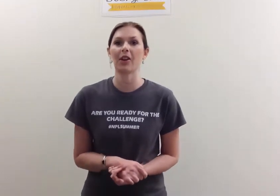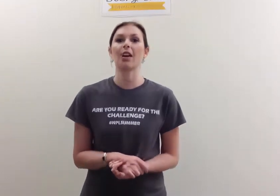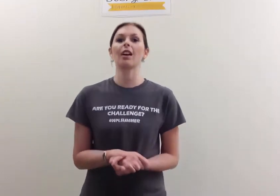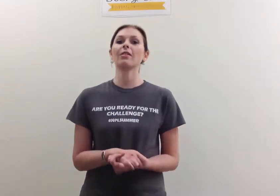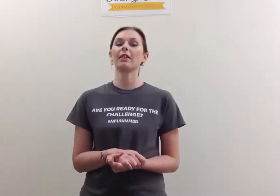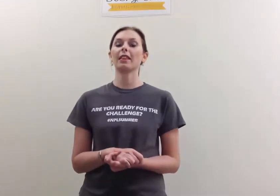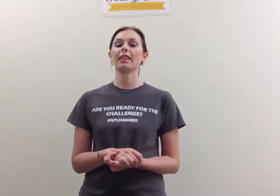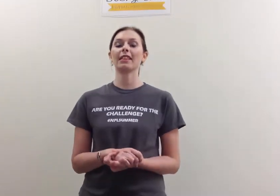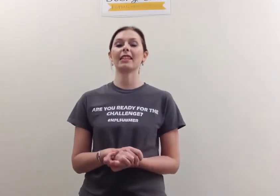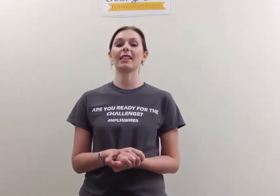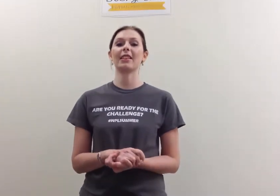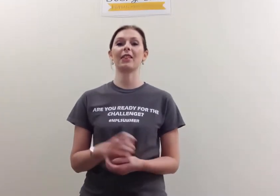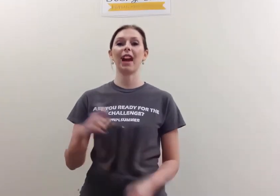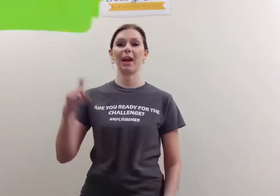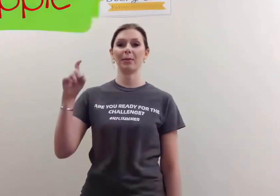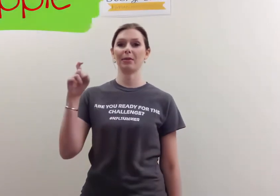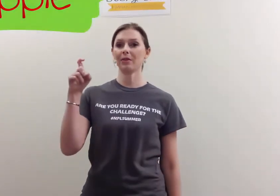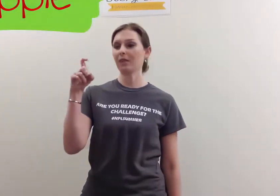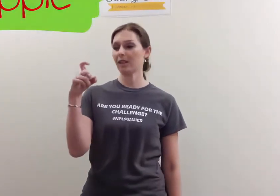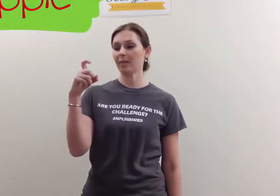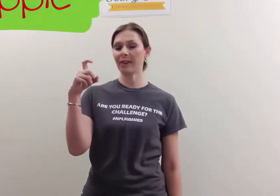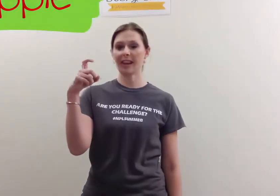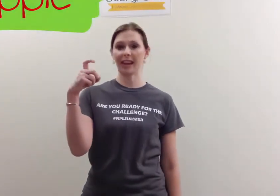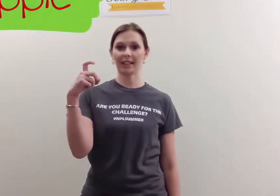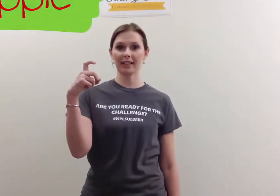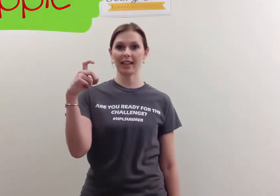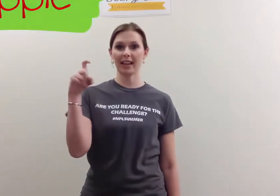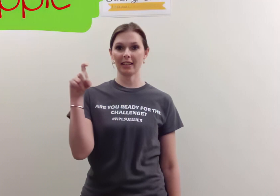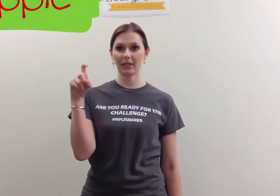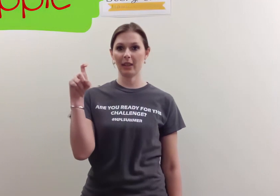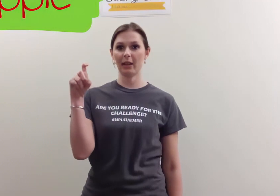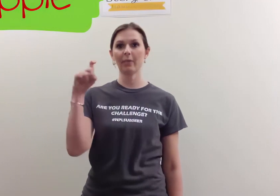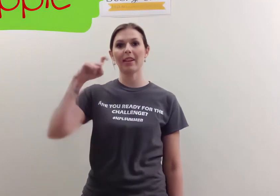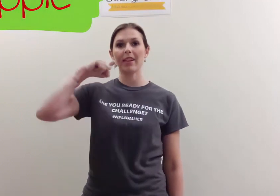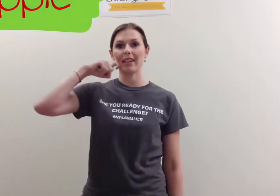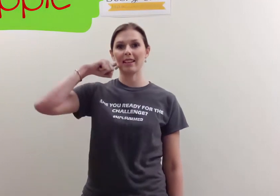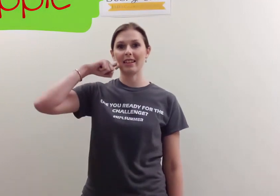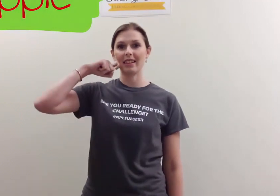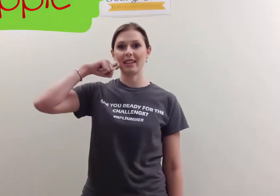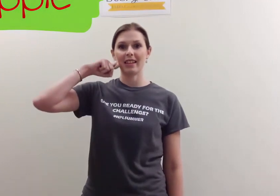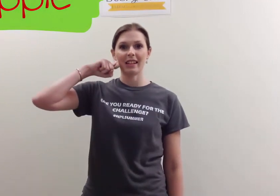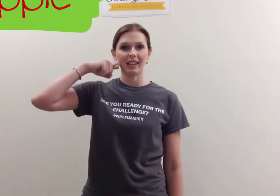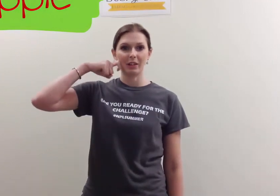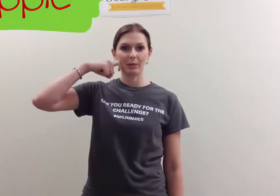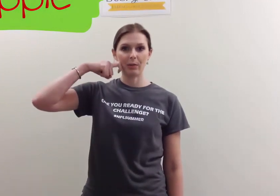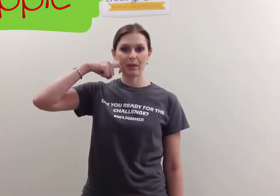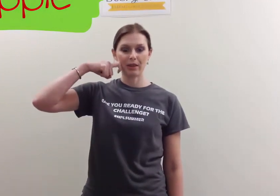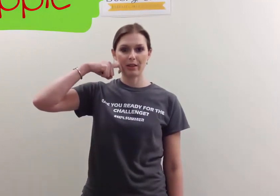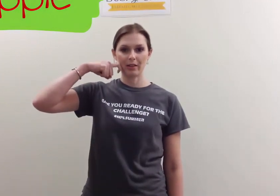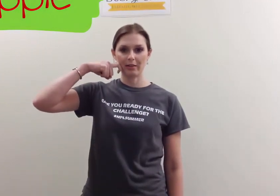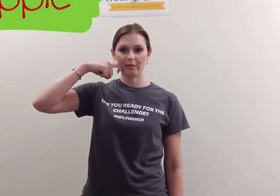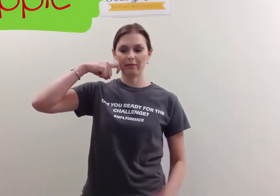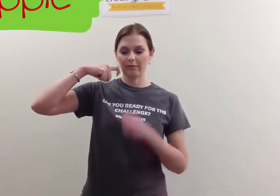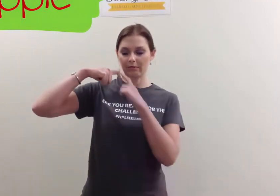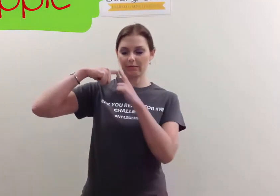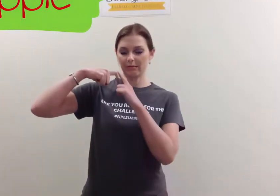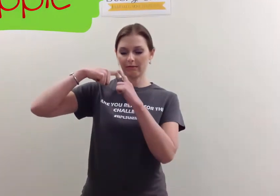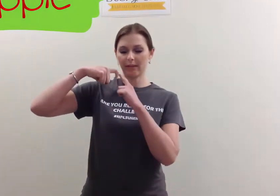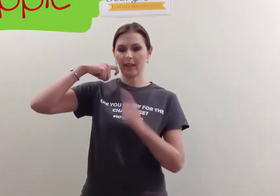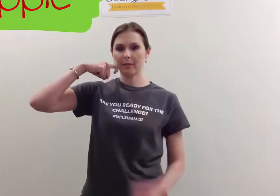off, it's the sign for Apple. So you're going to make the X handshape and then you put the top